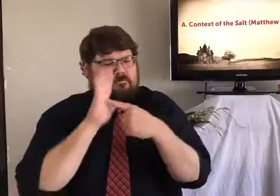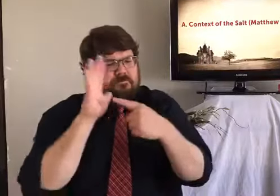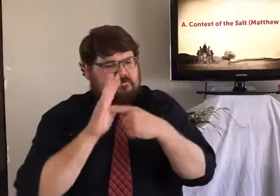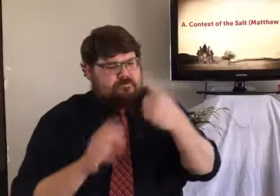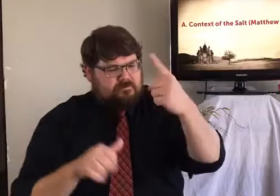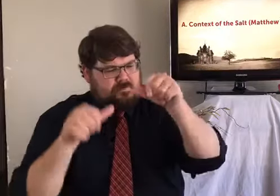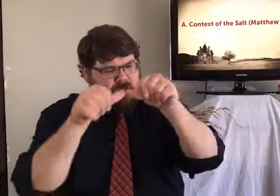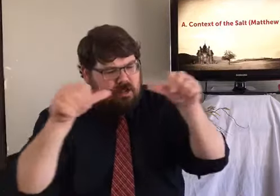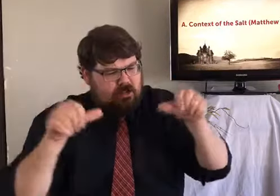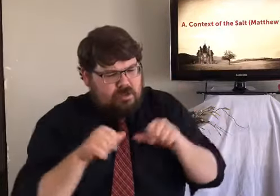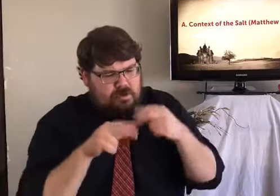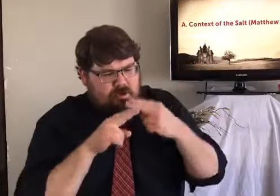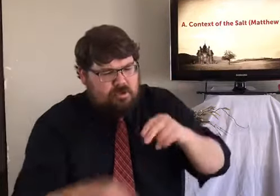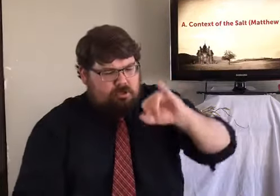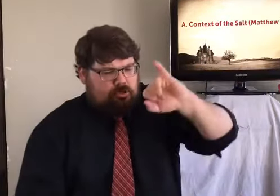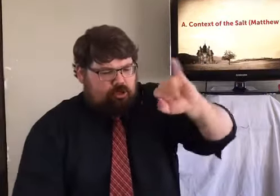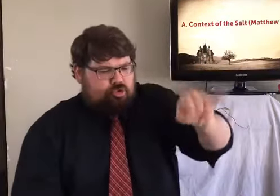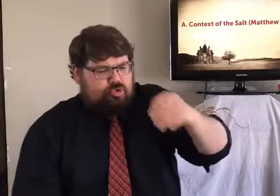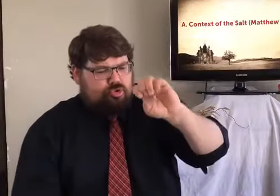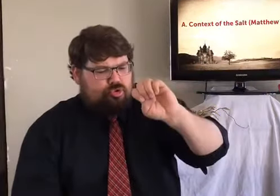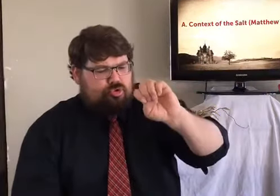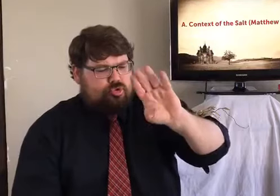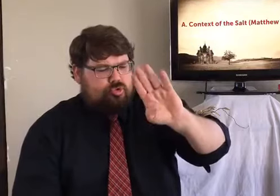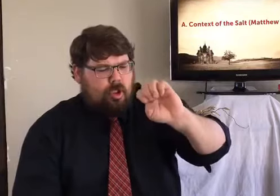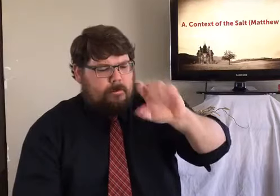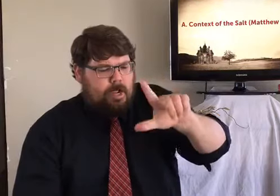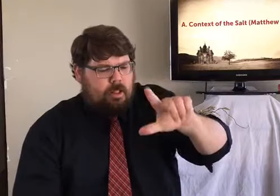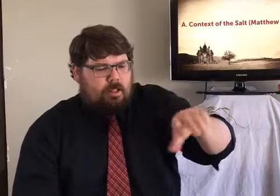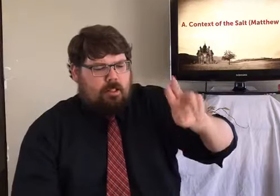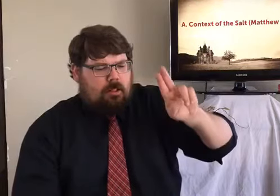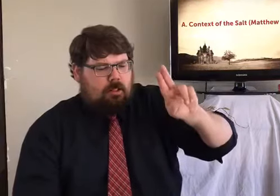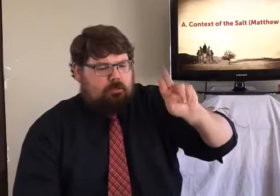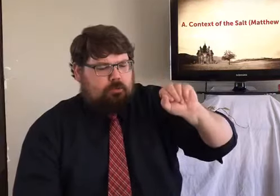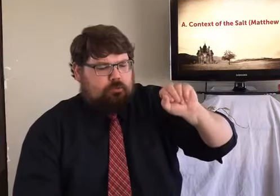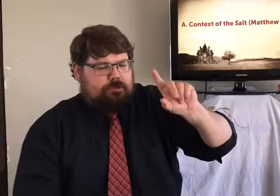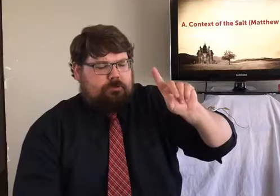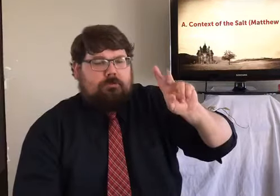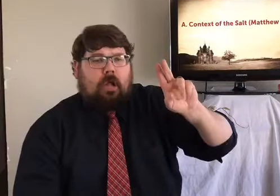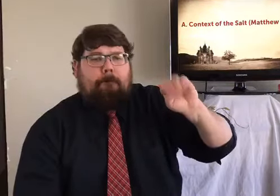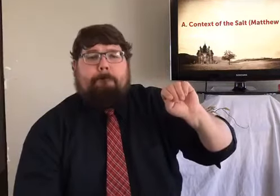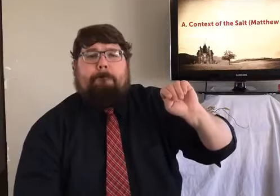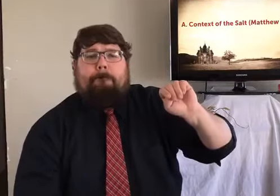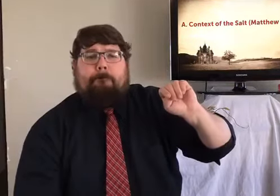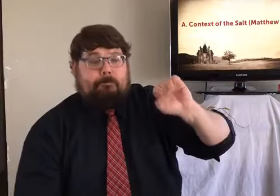and mountains. And so, I'll show you a picture of a place called Jebel